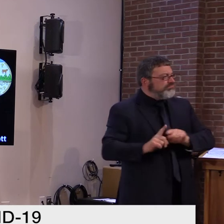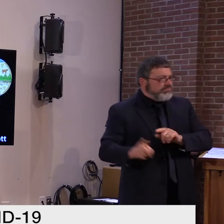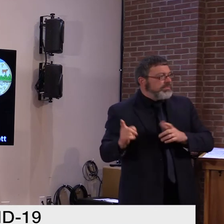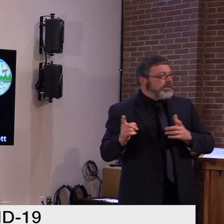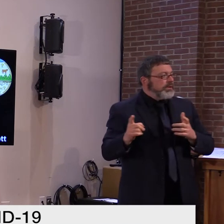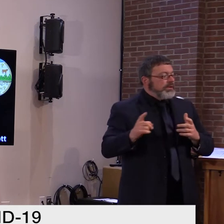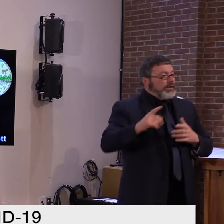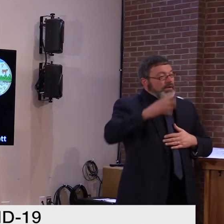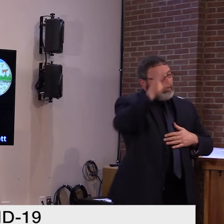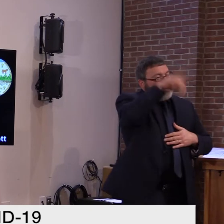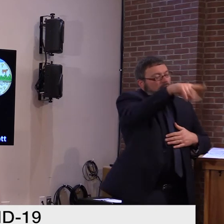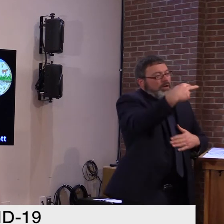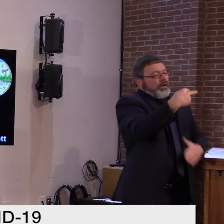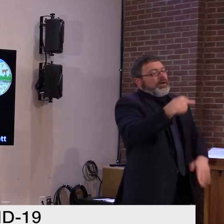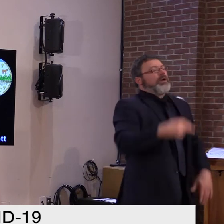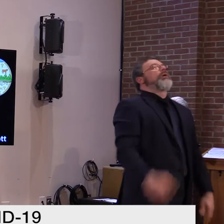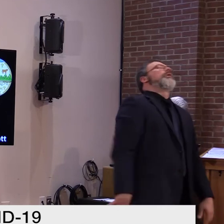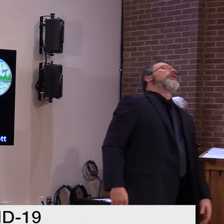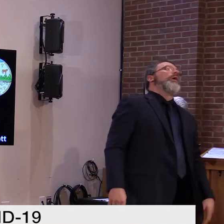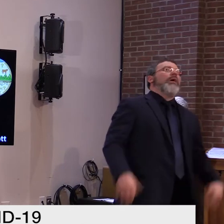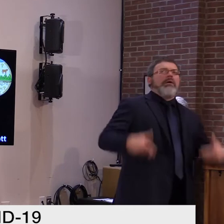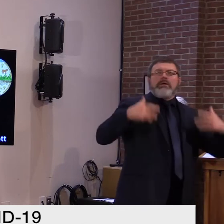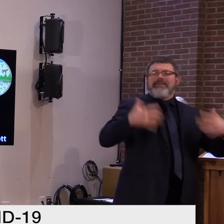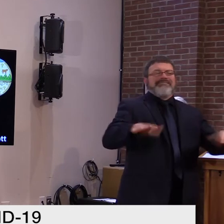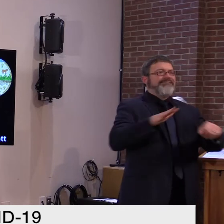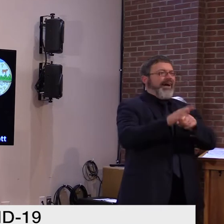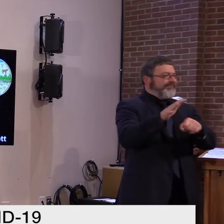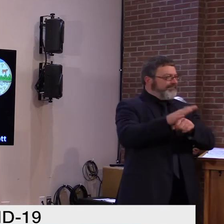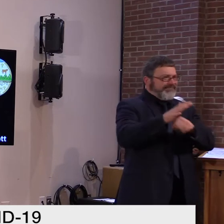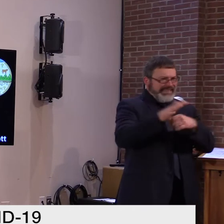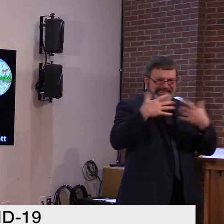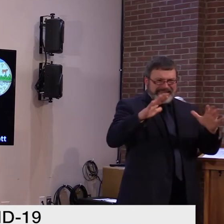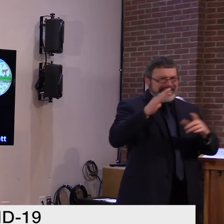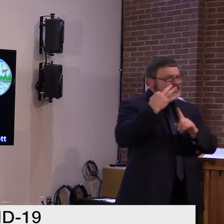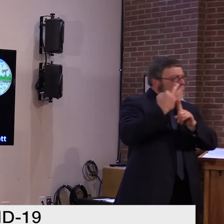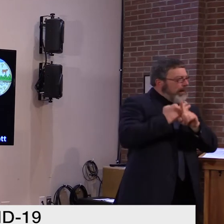are up to the challenge together. I'll turn it back to the Governor.